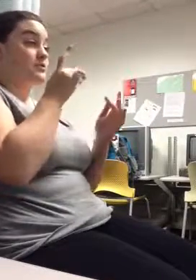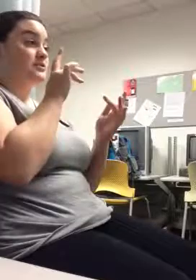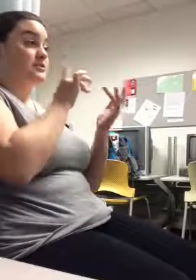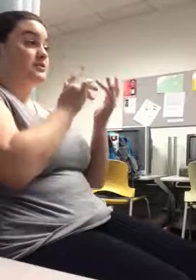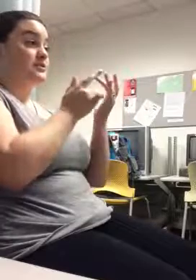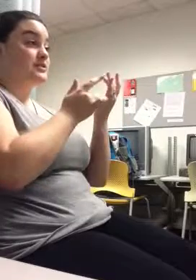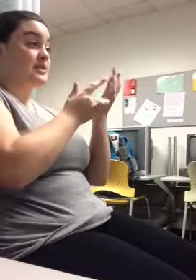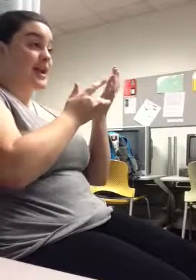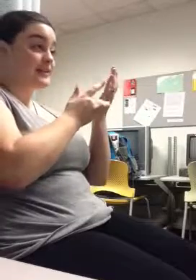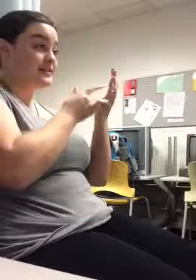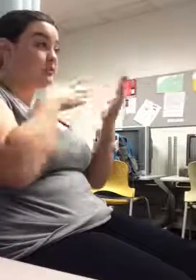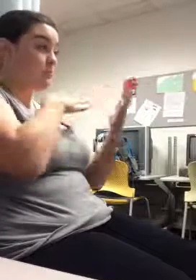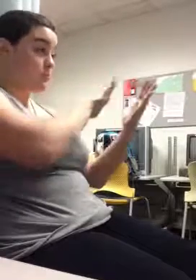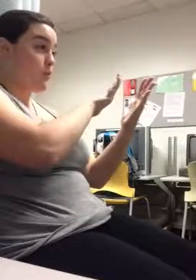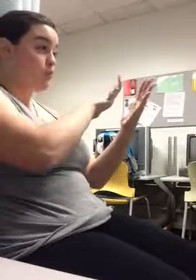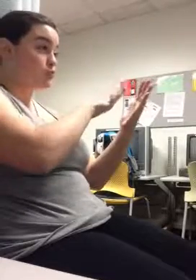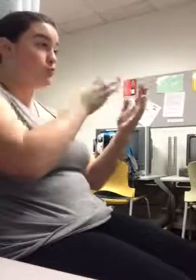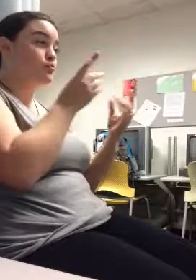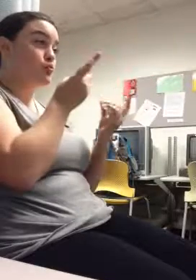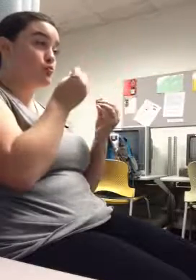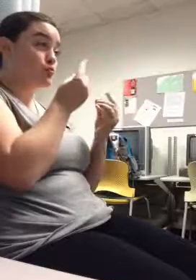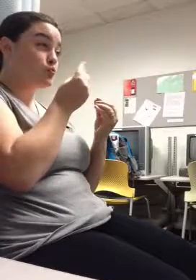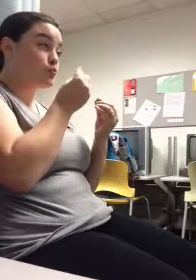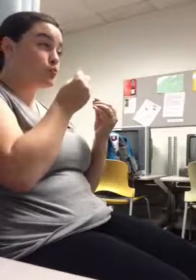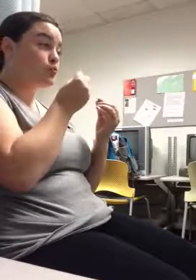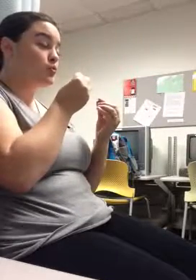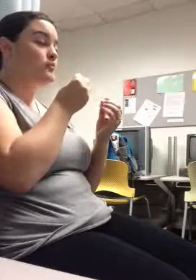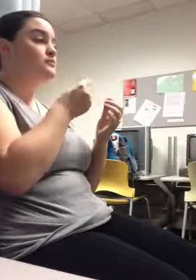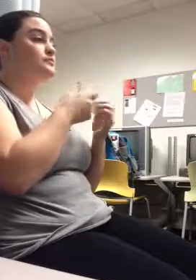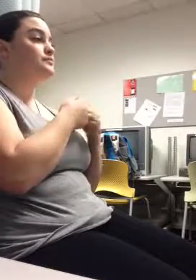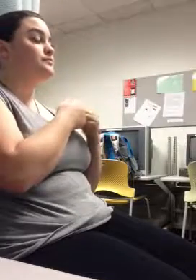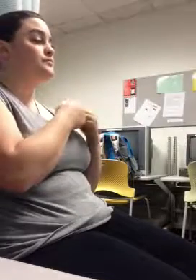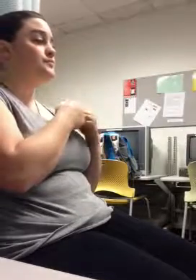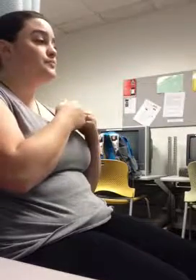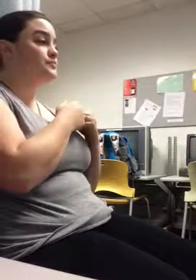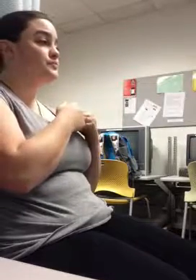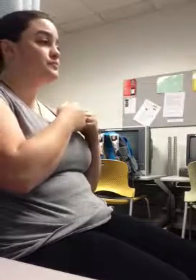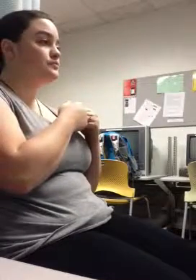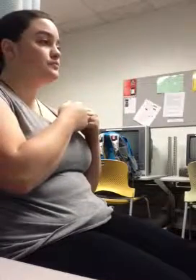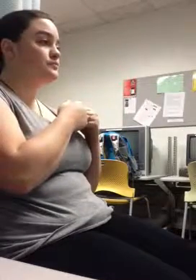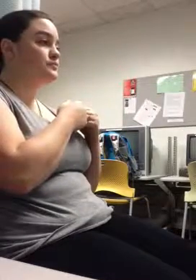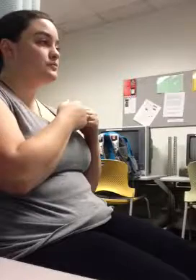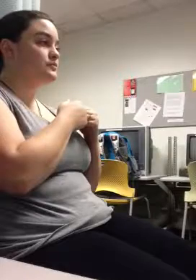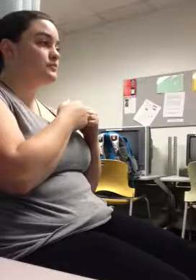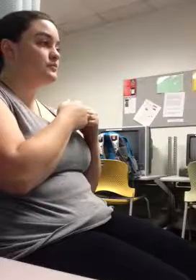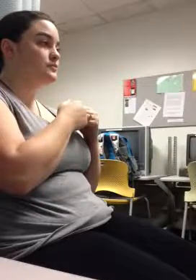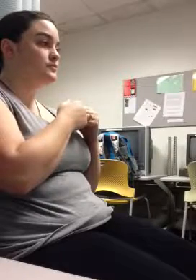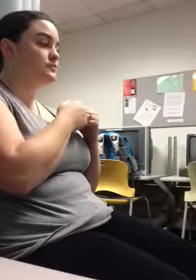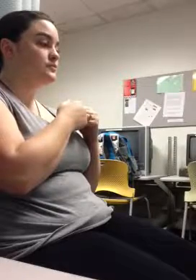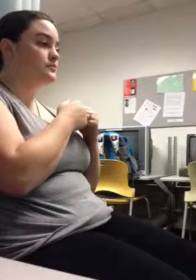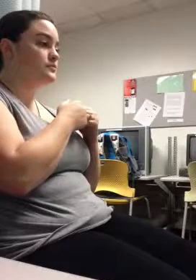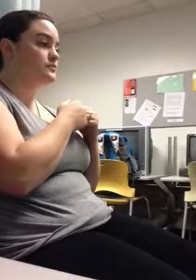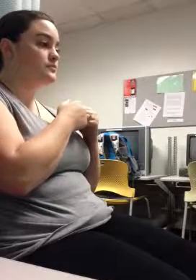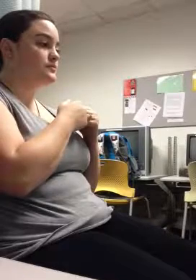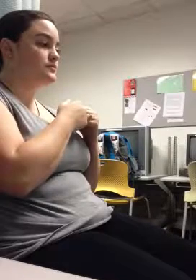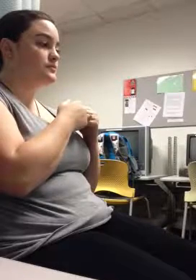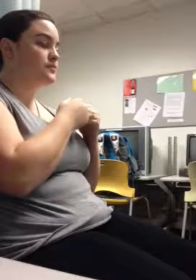lean. They give you a snorkel mask and the breathing to, I can't think of what it's called, the snorkel thing,